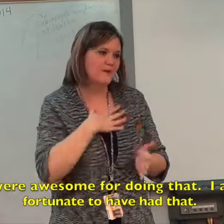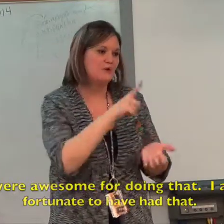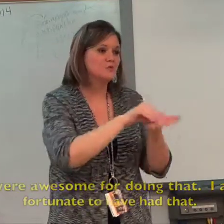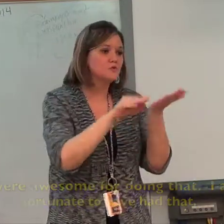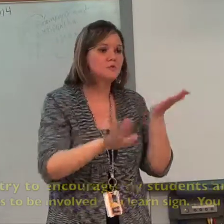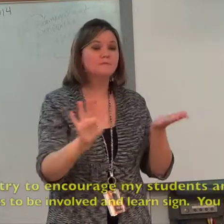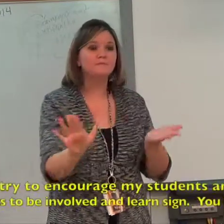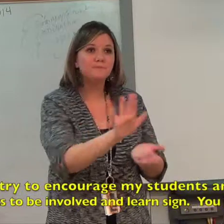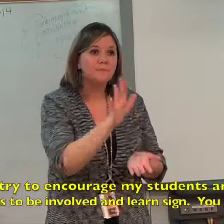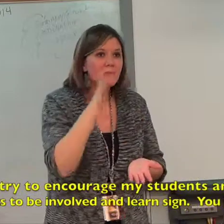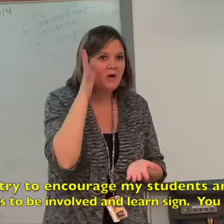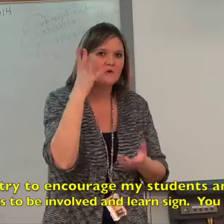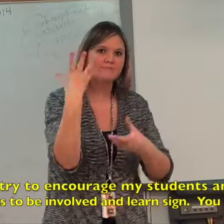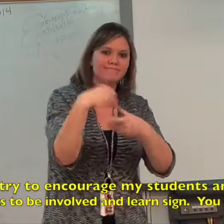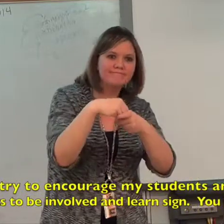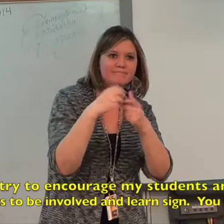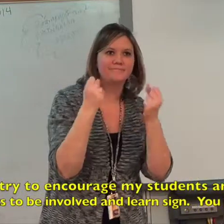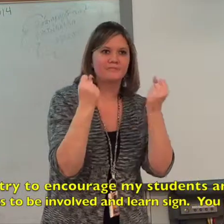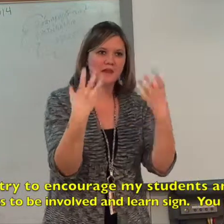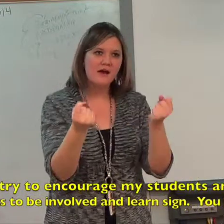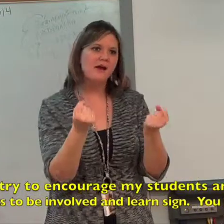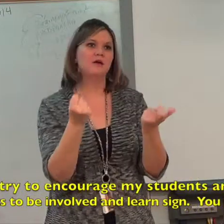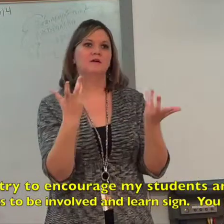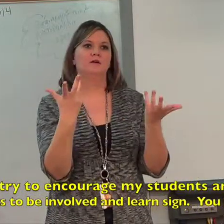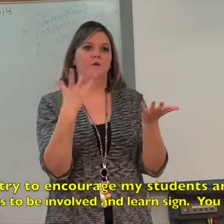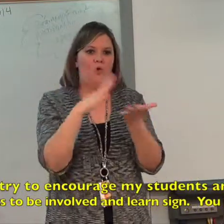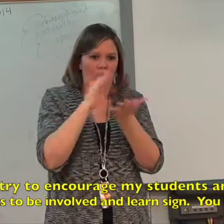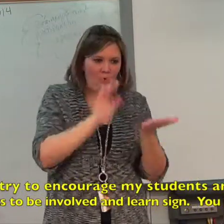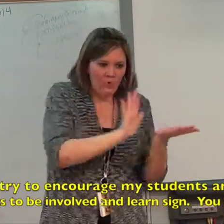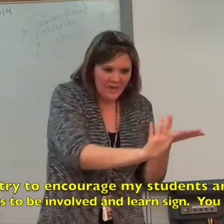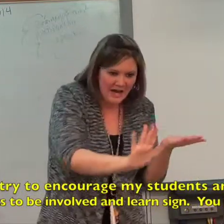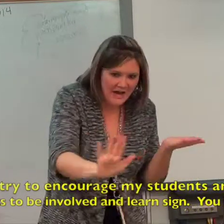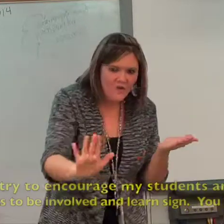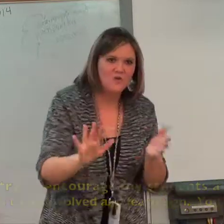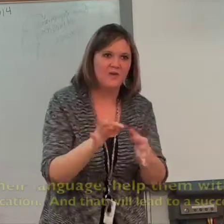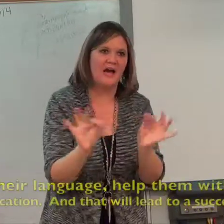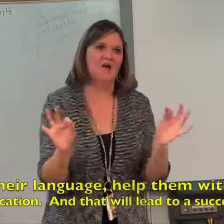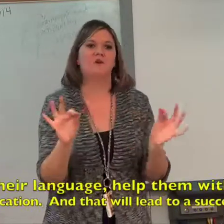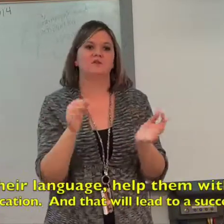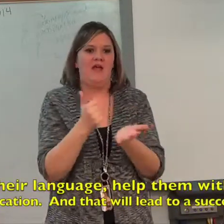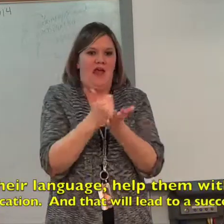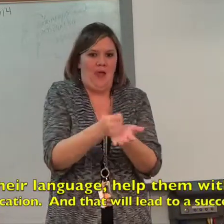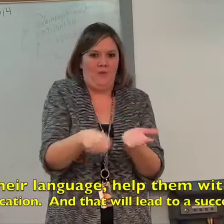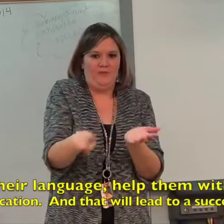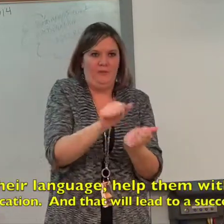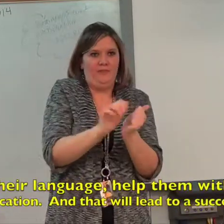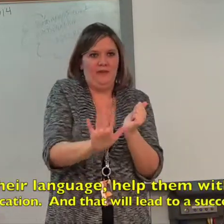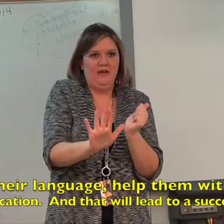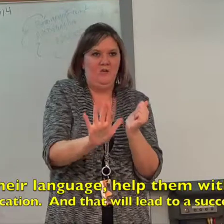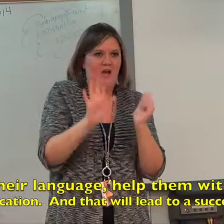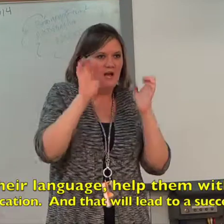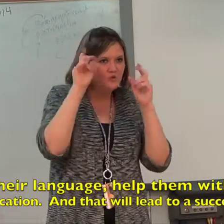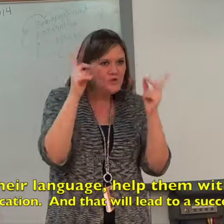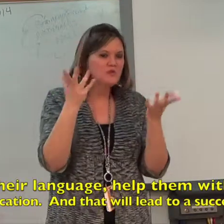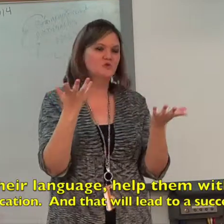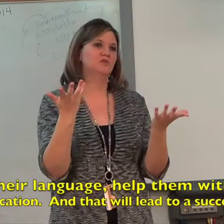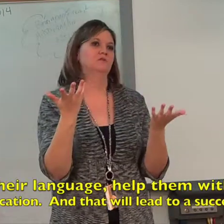I would try to encourage my students and their parents to be involved and learn sign. You know, learn their language. Help them with their